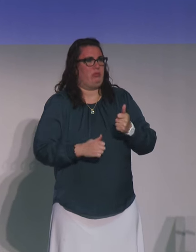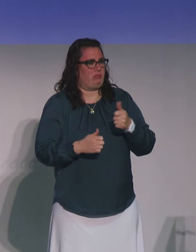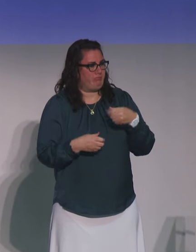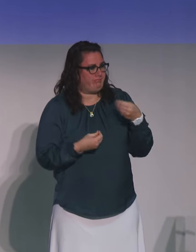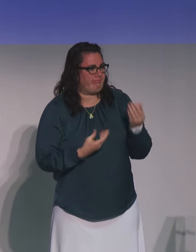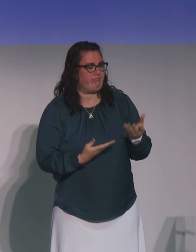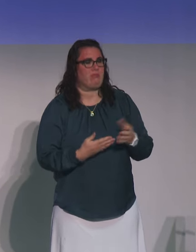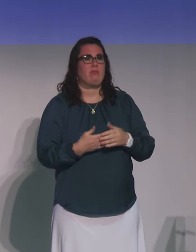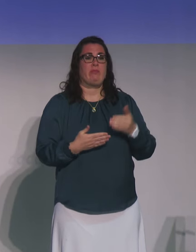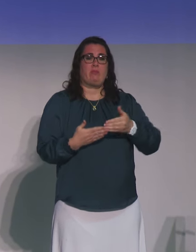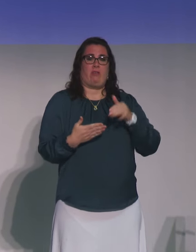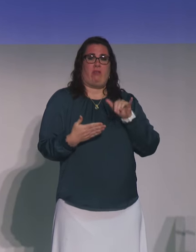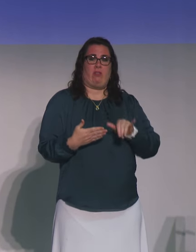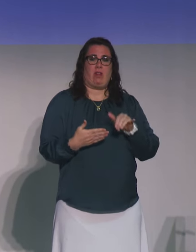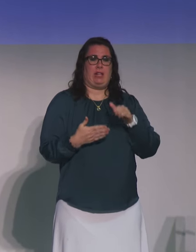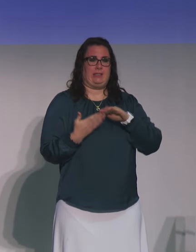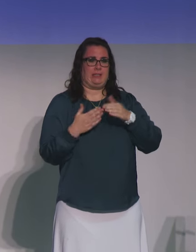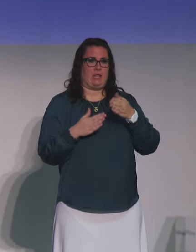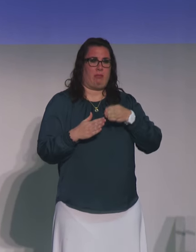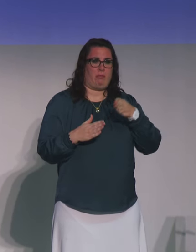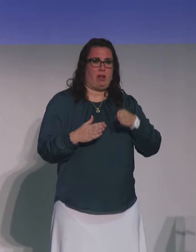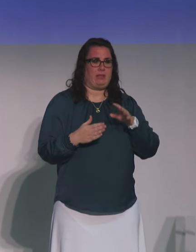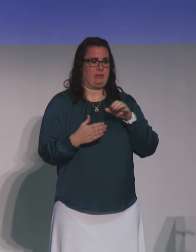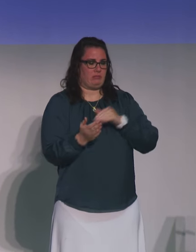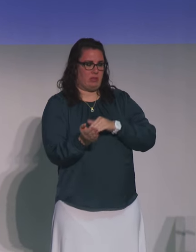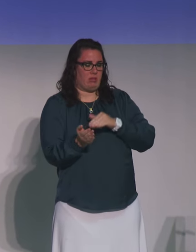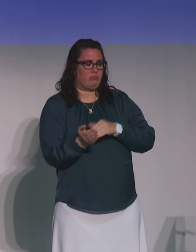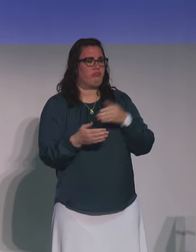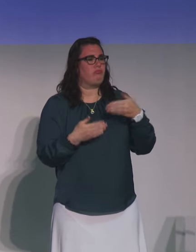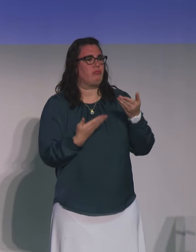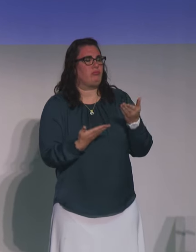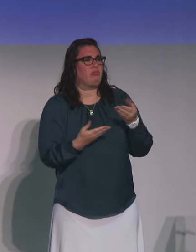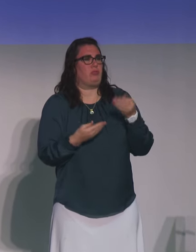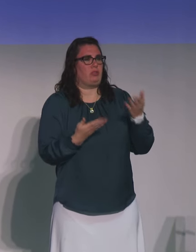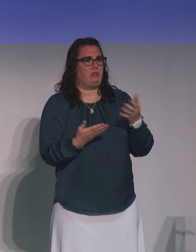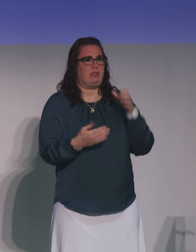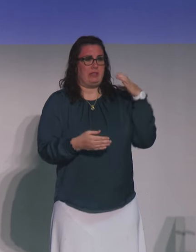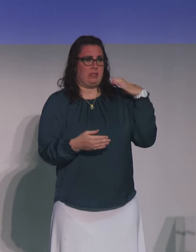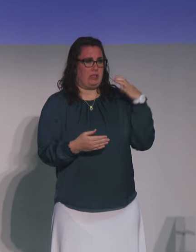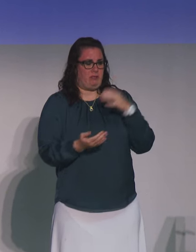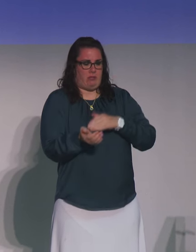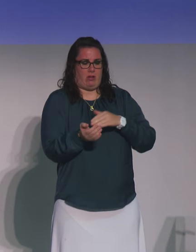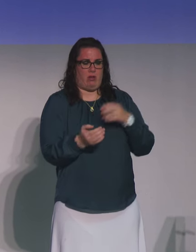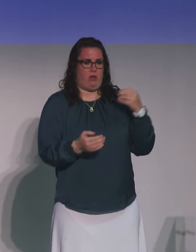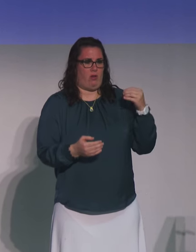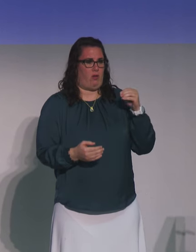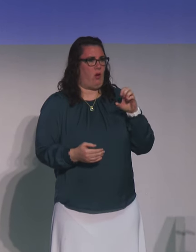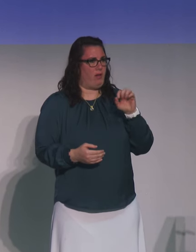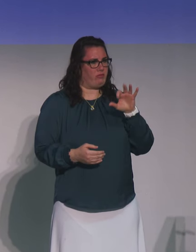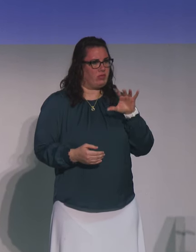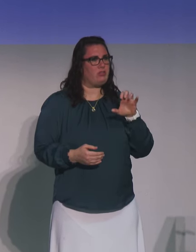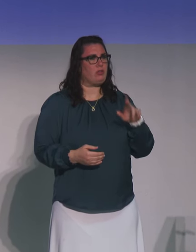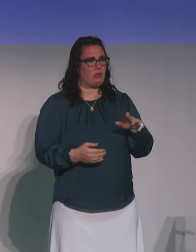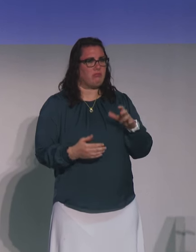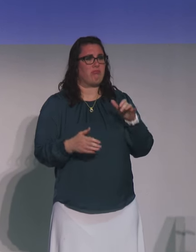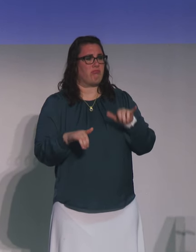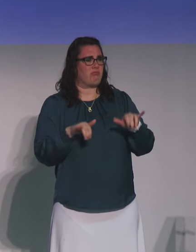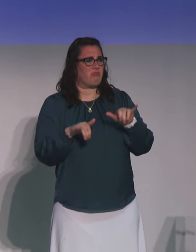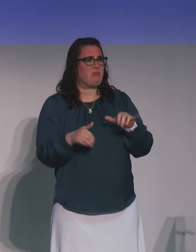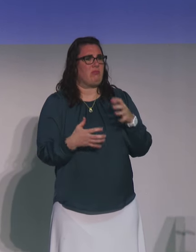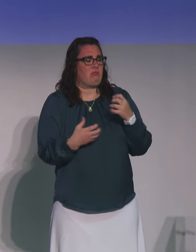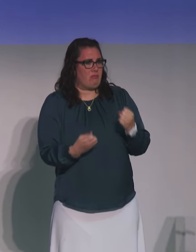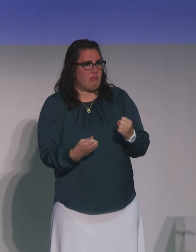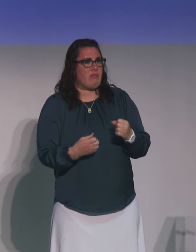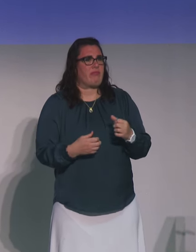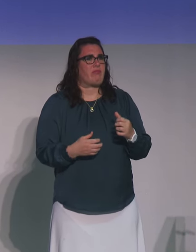Prior to CityBlock, Dr. Adagi served as Chief Medical Officer of Commonwealth Care Alliance,